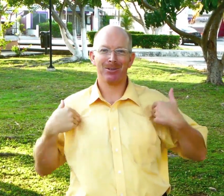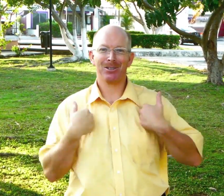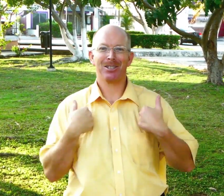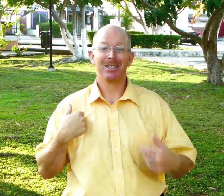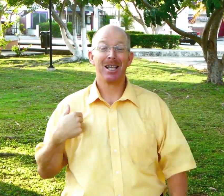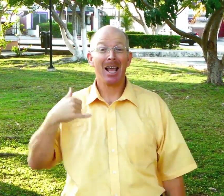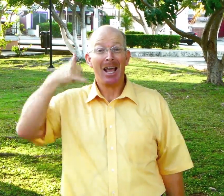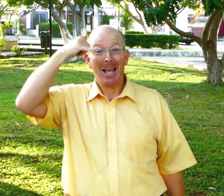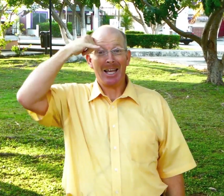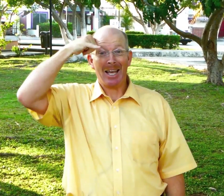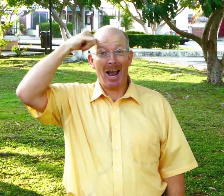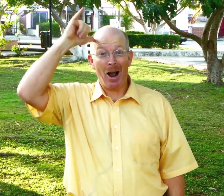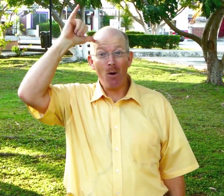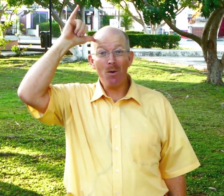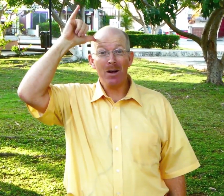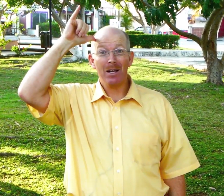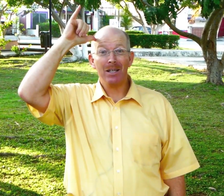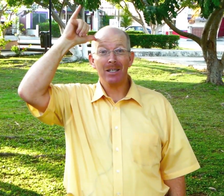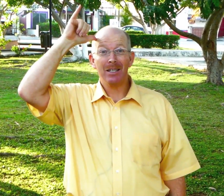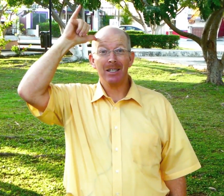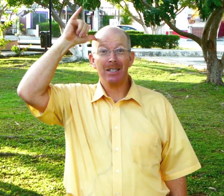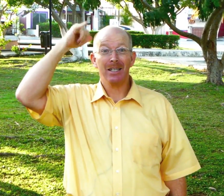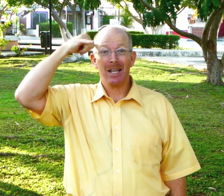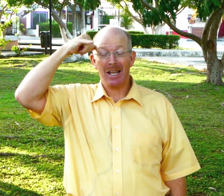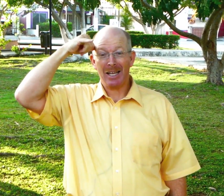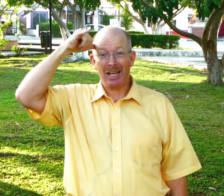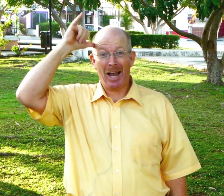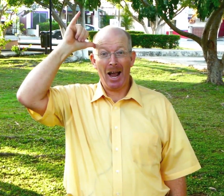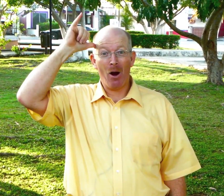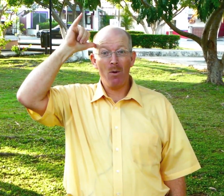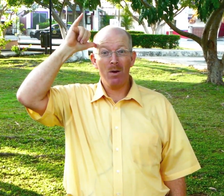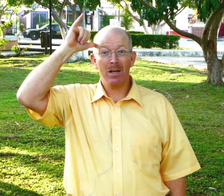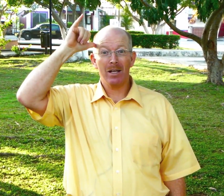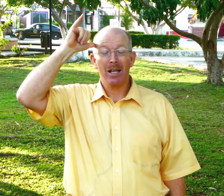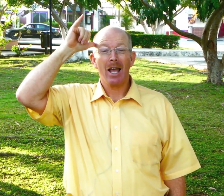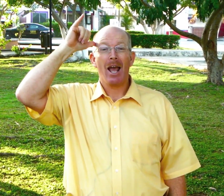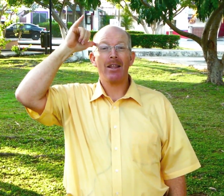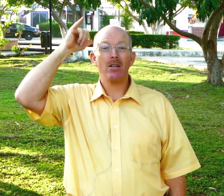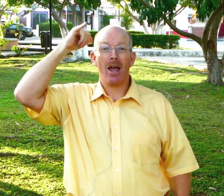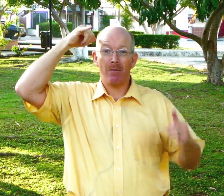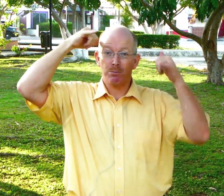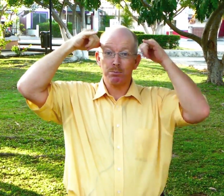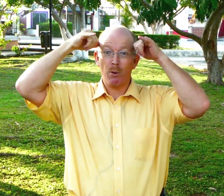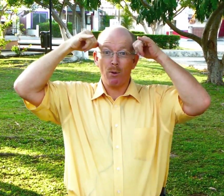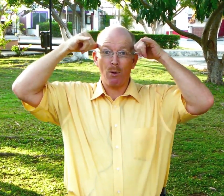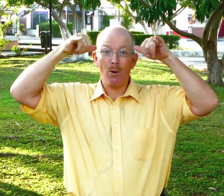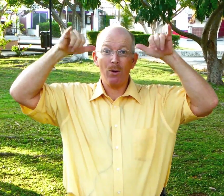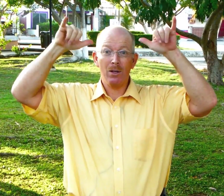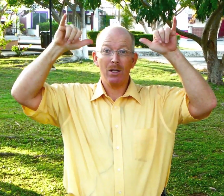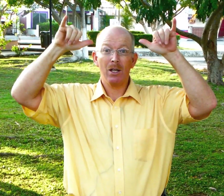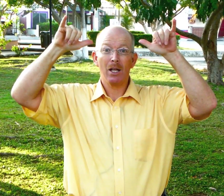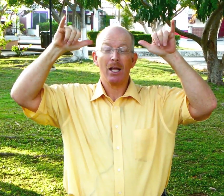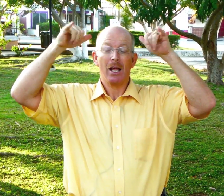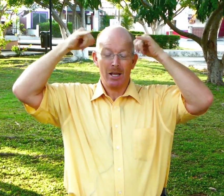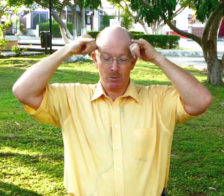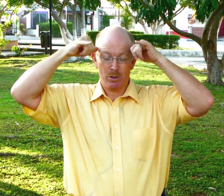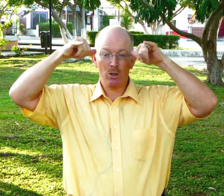cow cow and then you have bull is with two